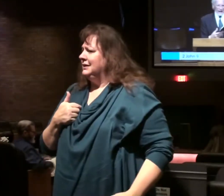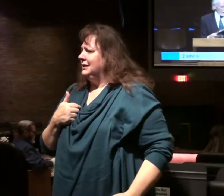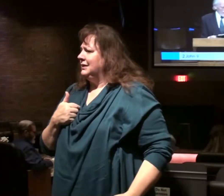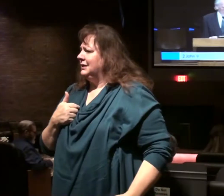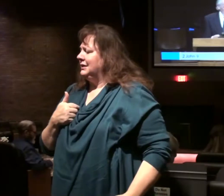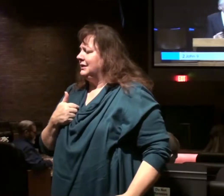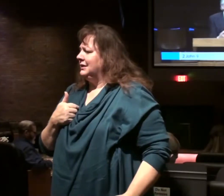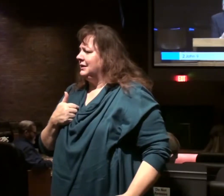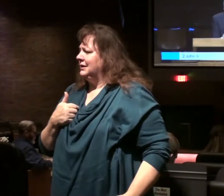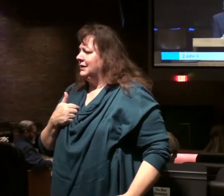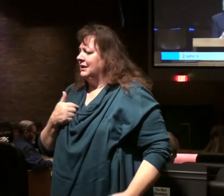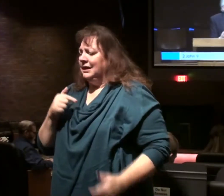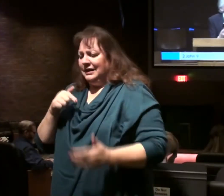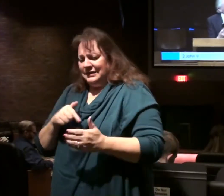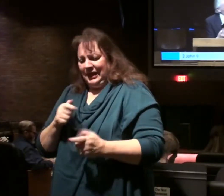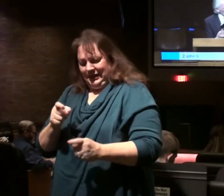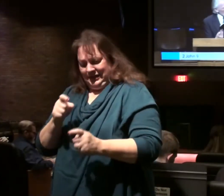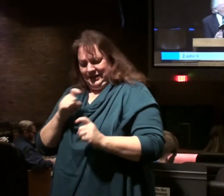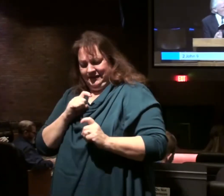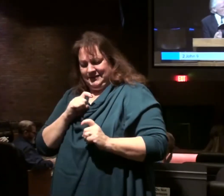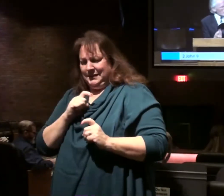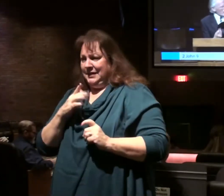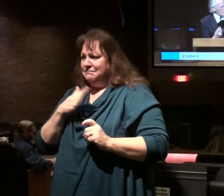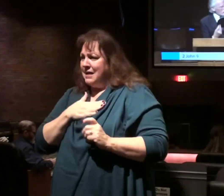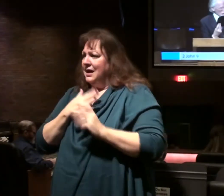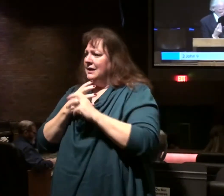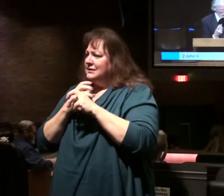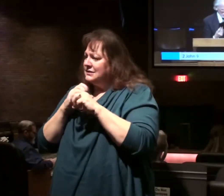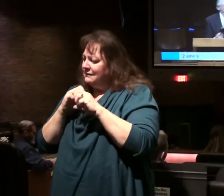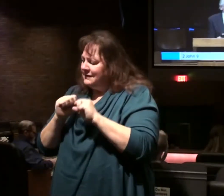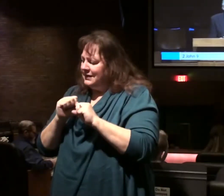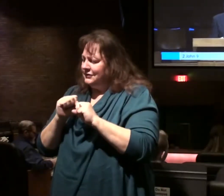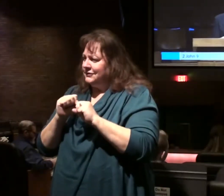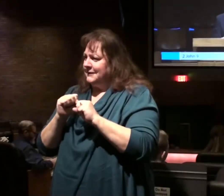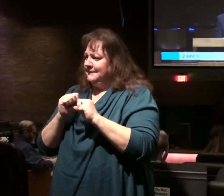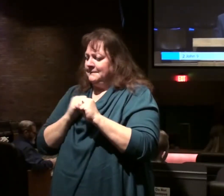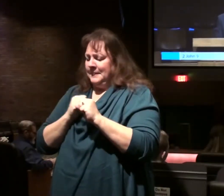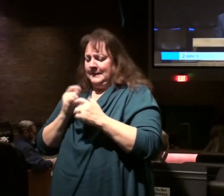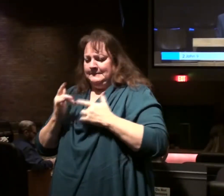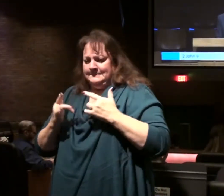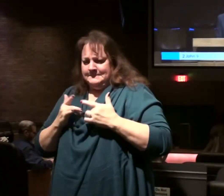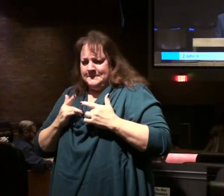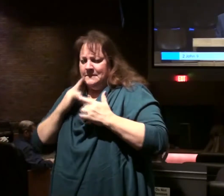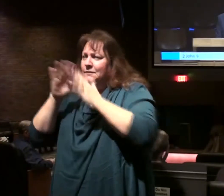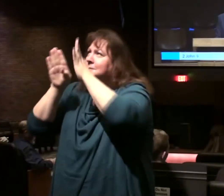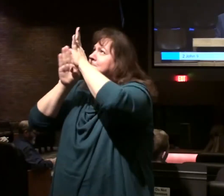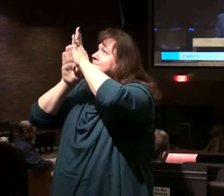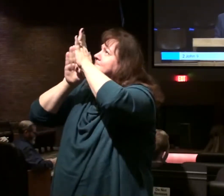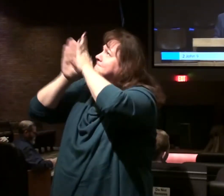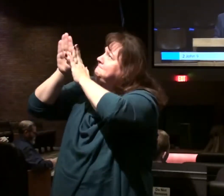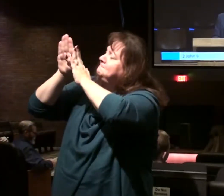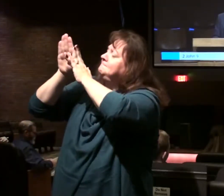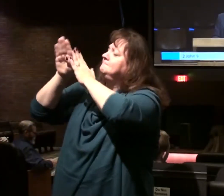That is the source for our salvation, that is the stimulus for our growth.